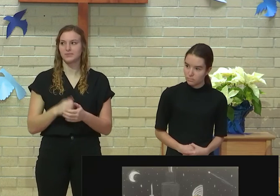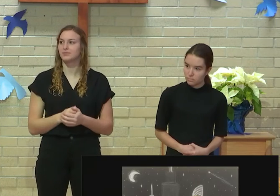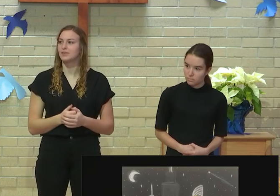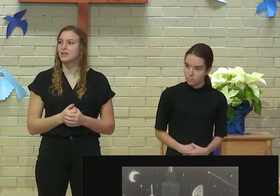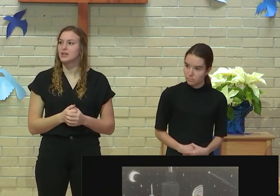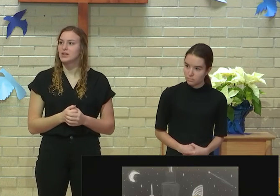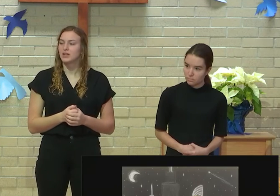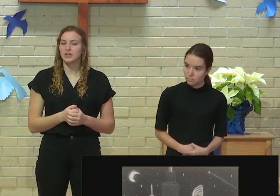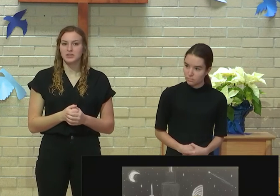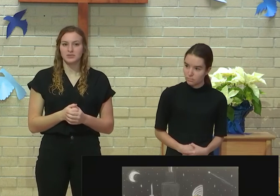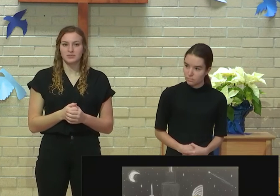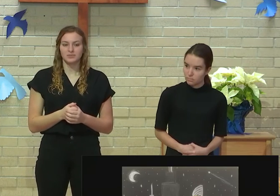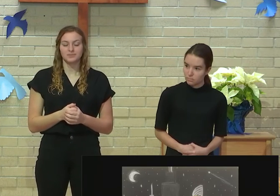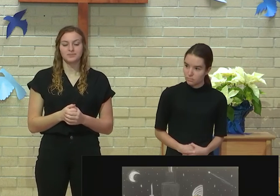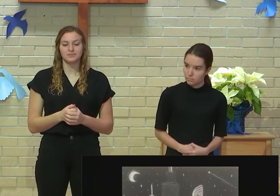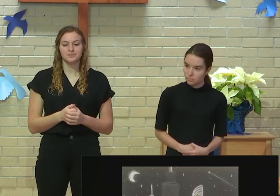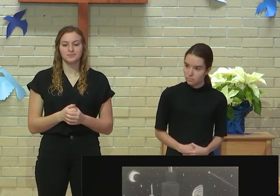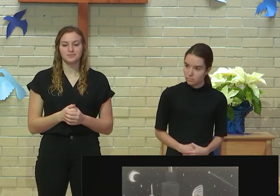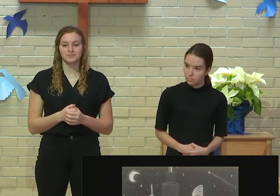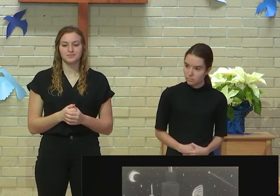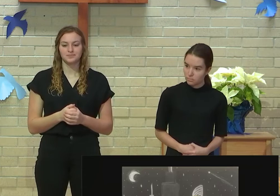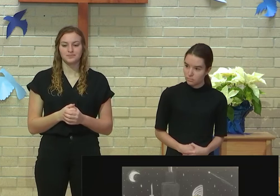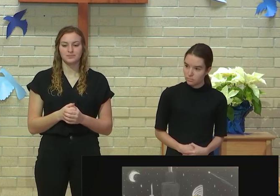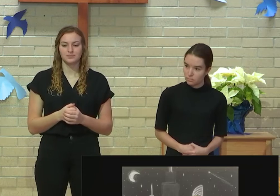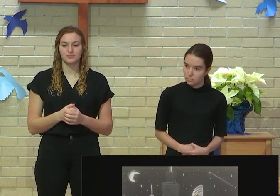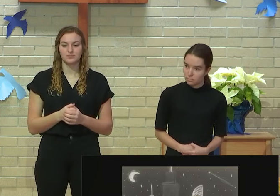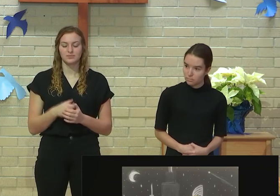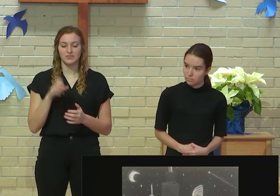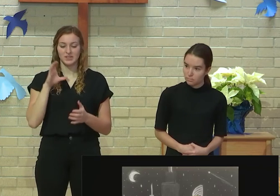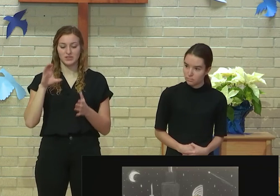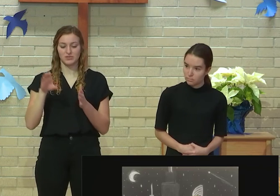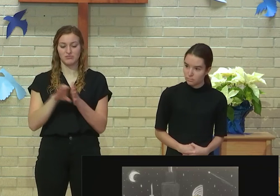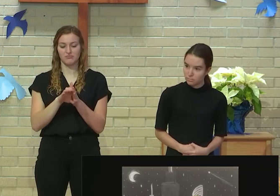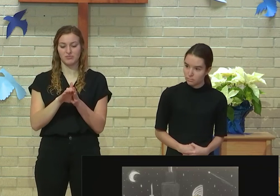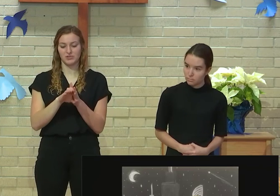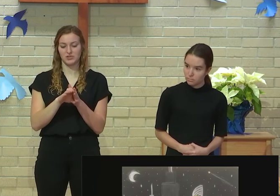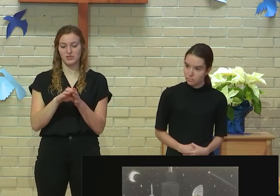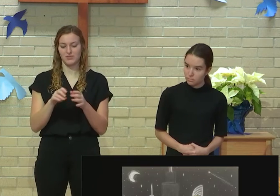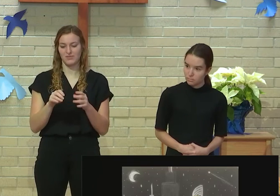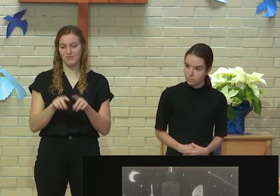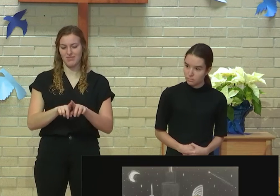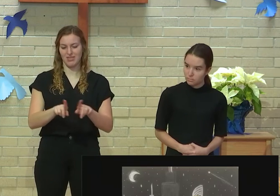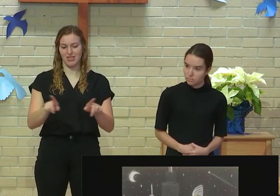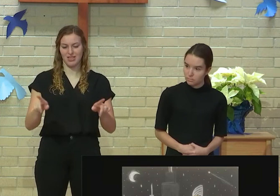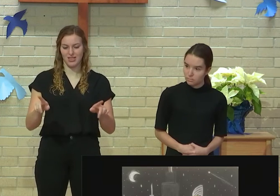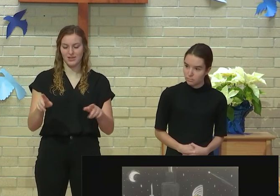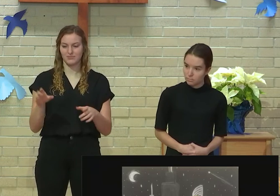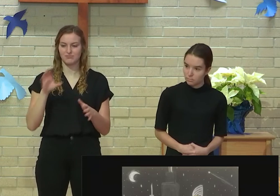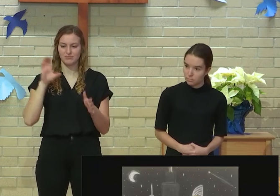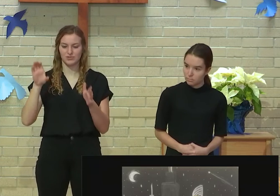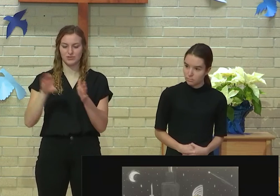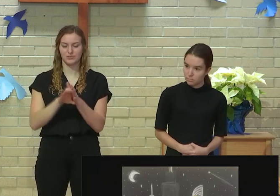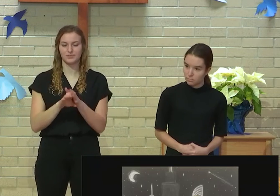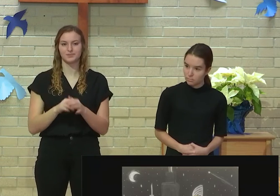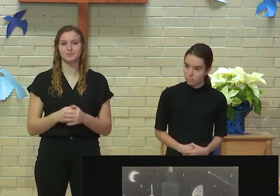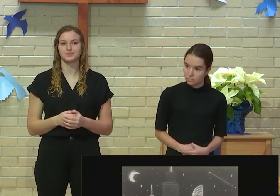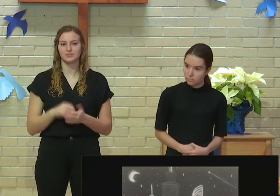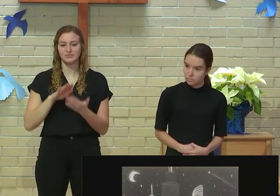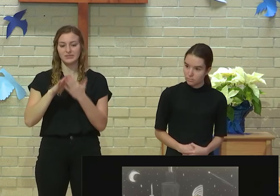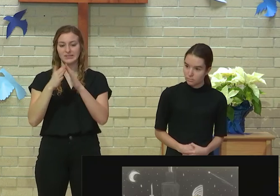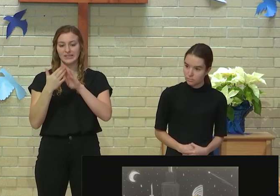a mixed-media collage. It combines both drawing and cutouts of pictures. And some of the buildings in the city